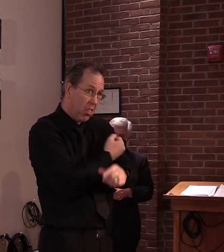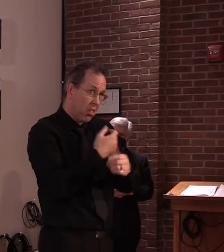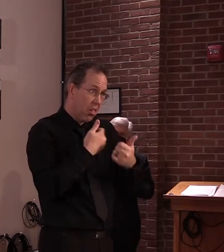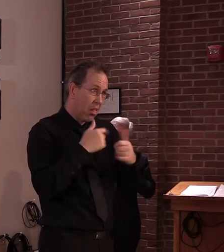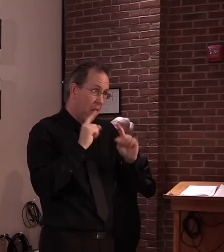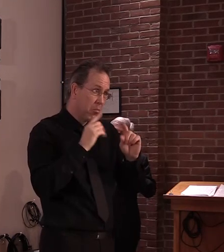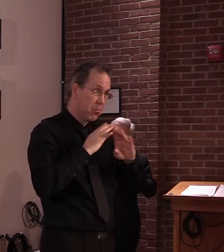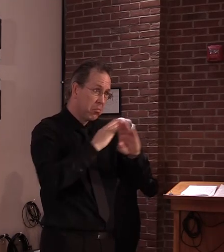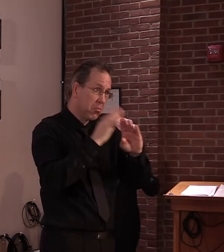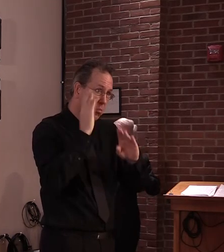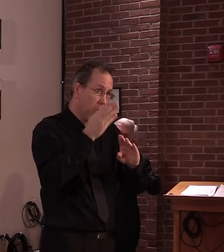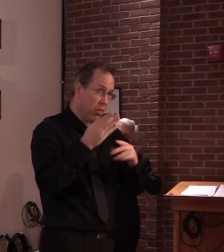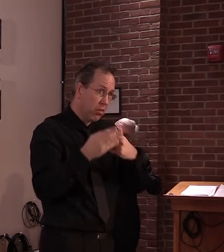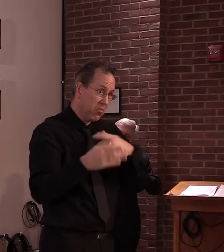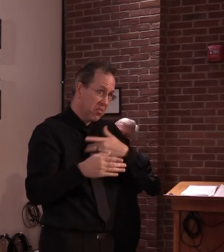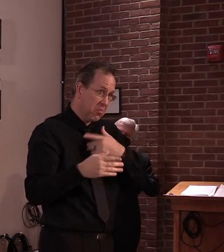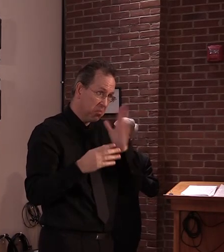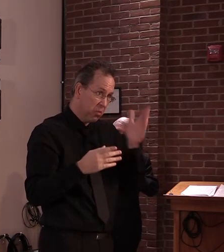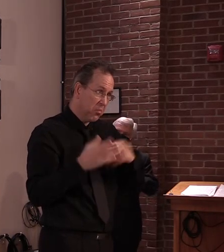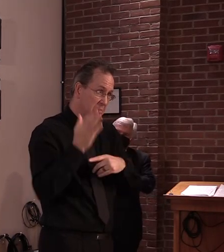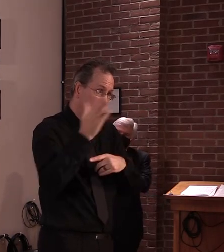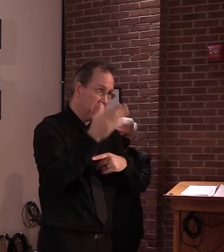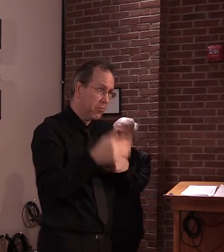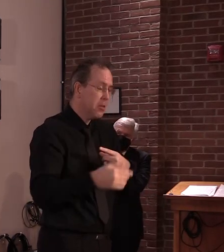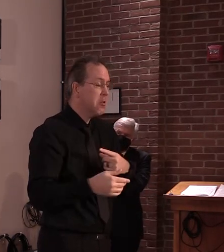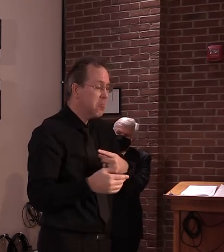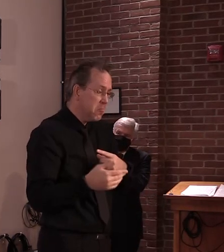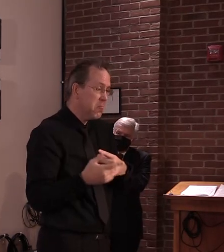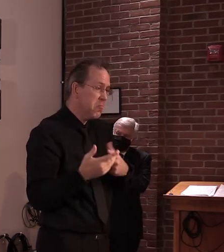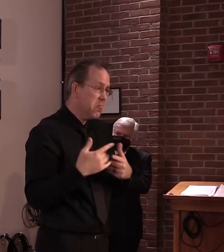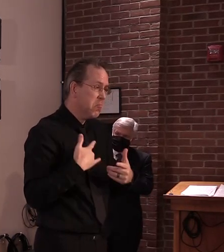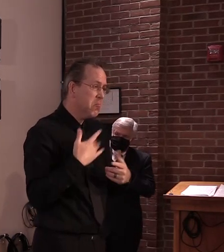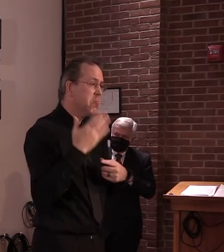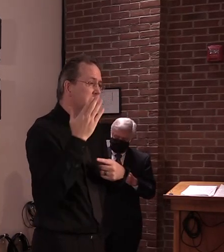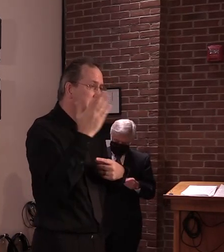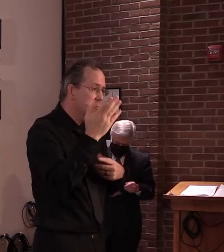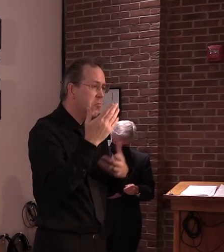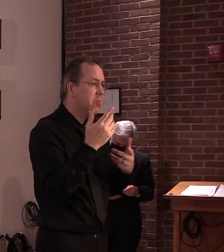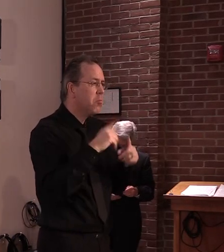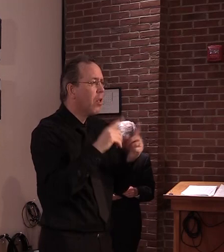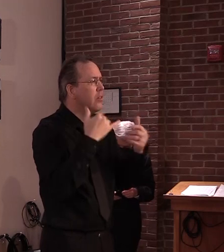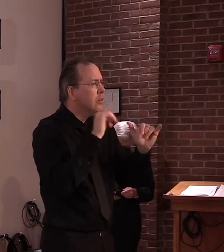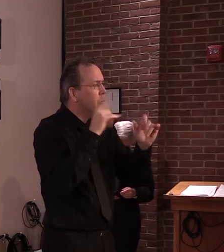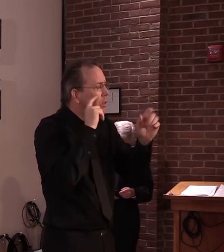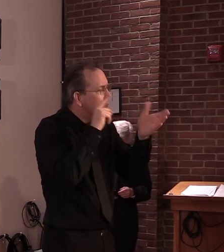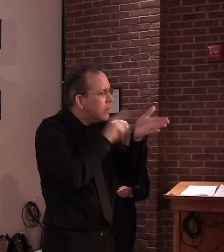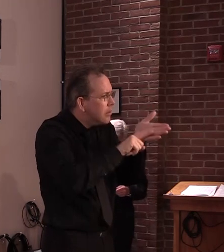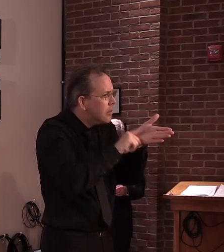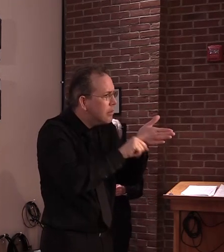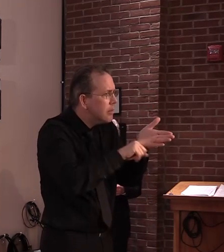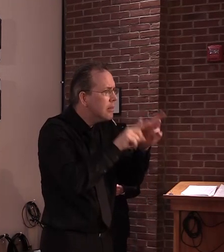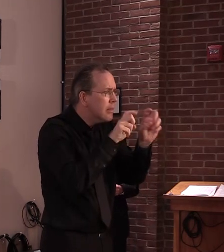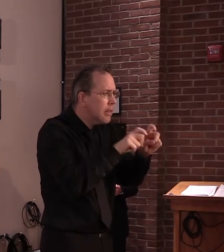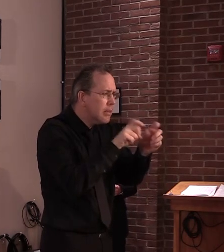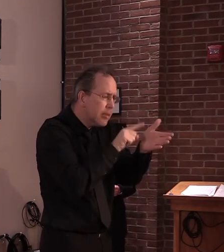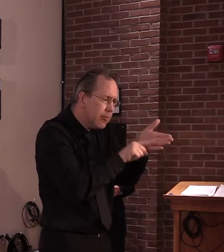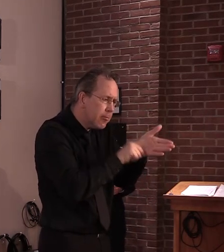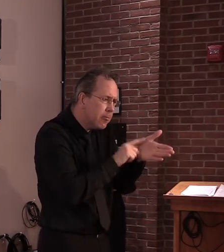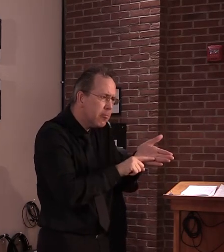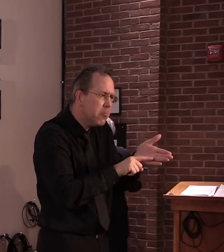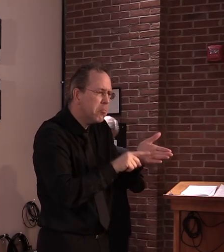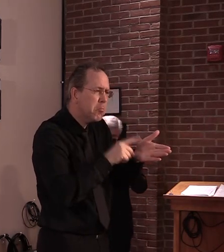coronavirus based on its structural properties, but at the same time, not being